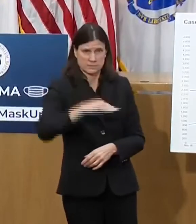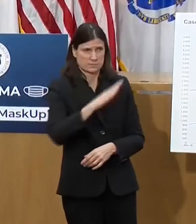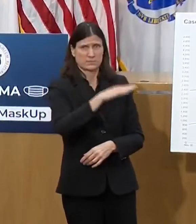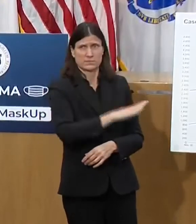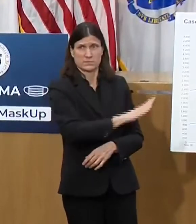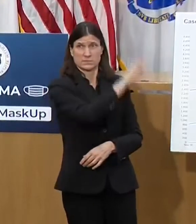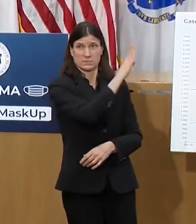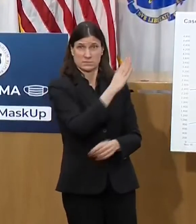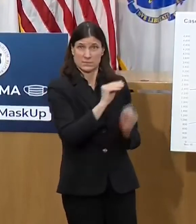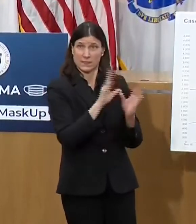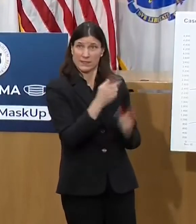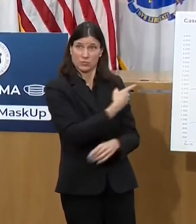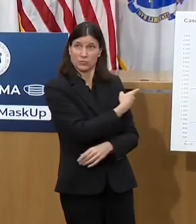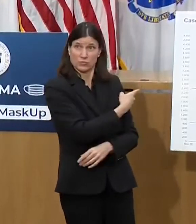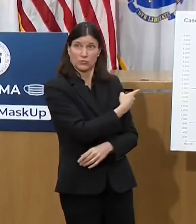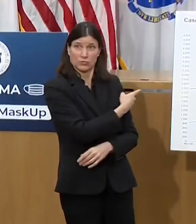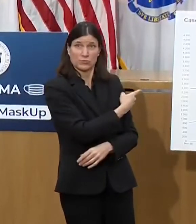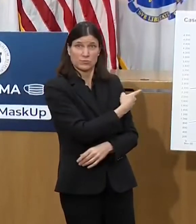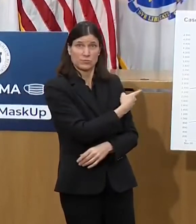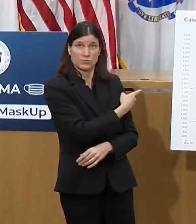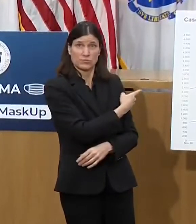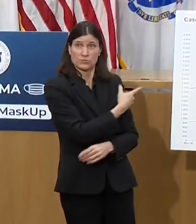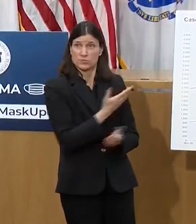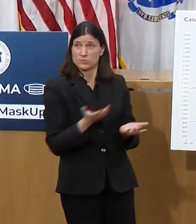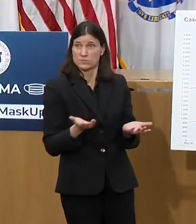And it dramatically impacts